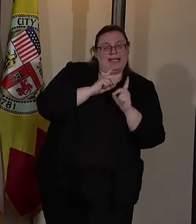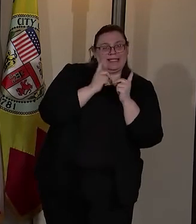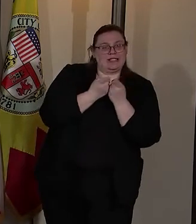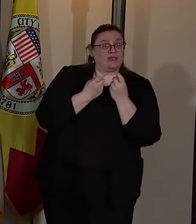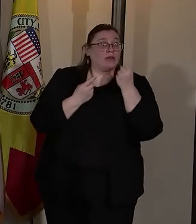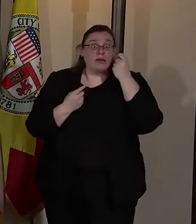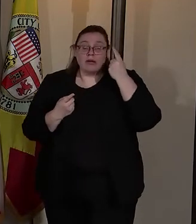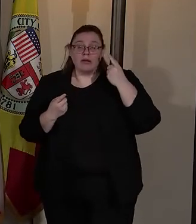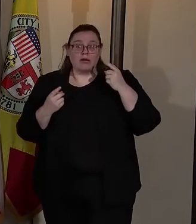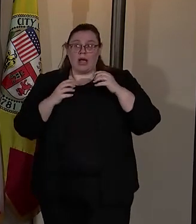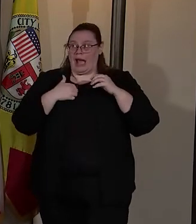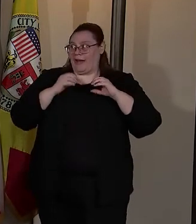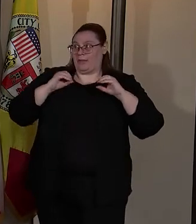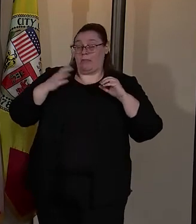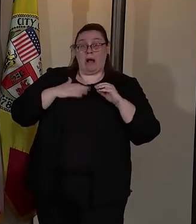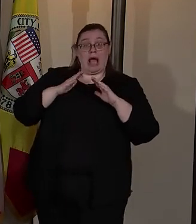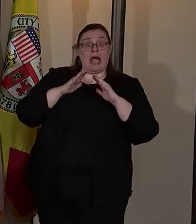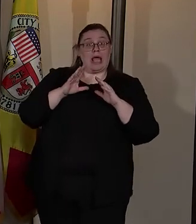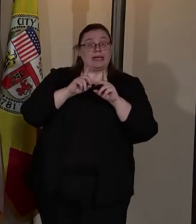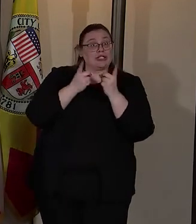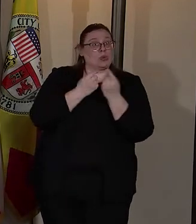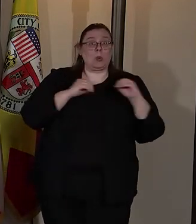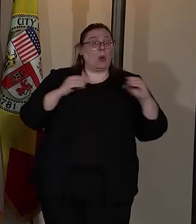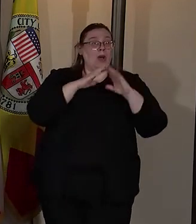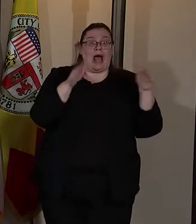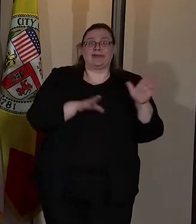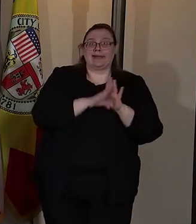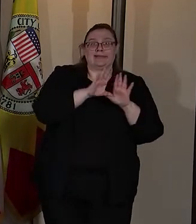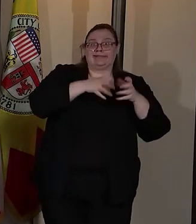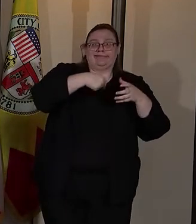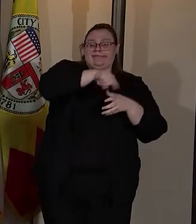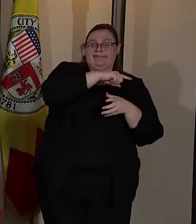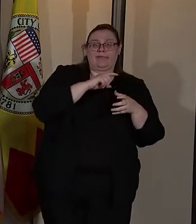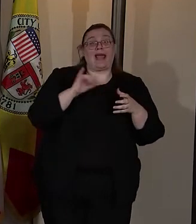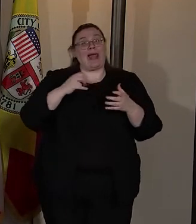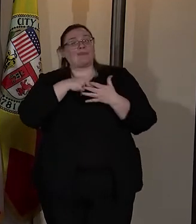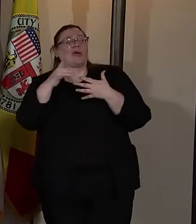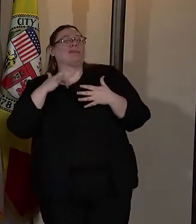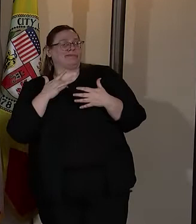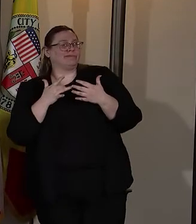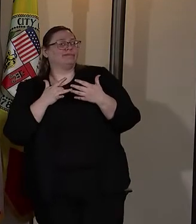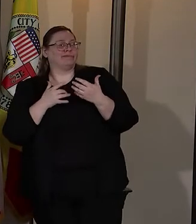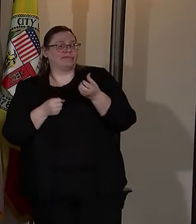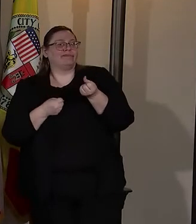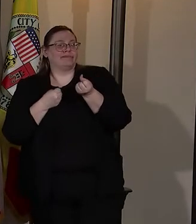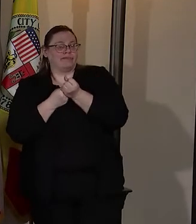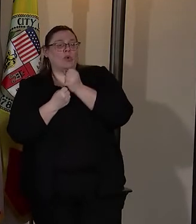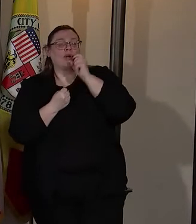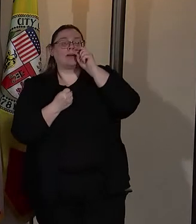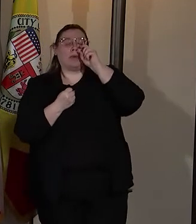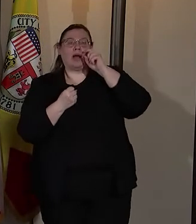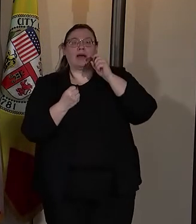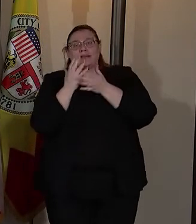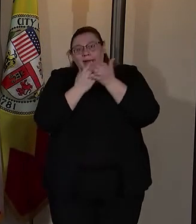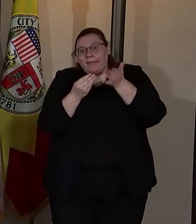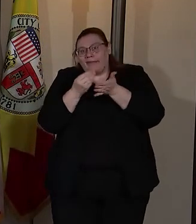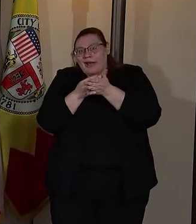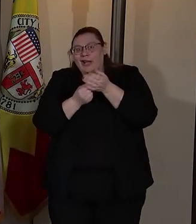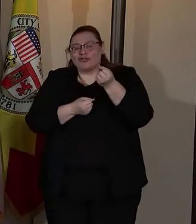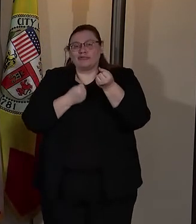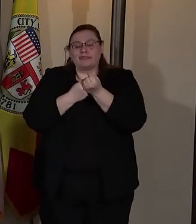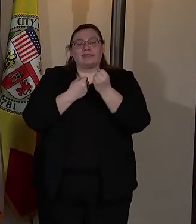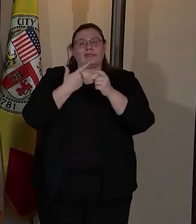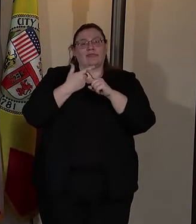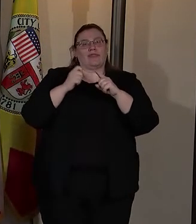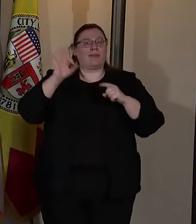have any housing developments in my district. And those programs historically have been supported by some financial support from